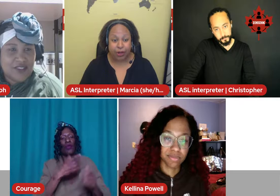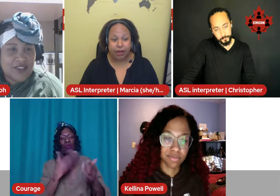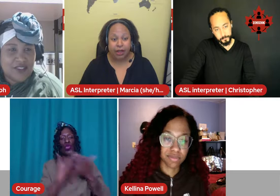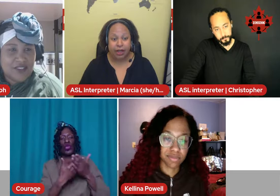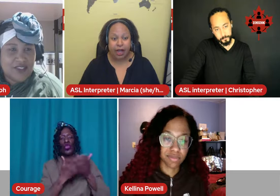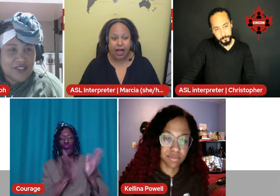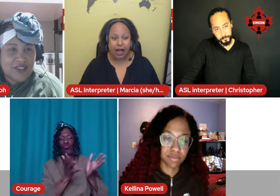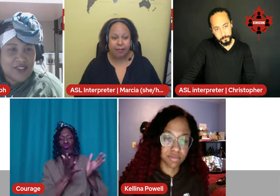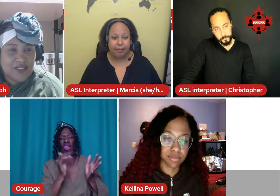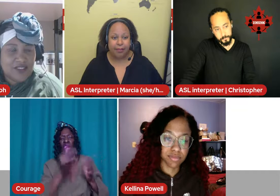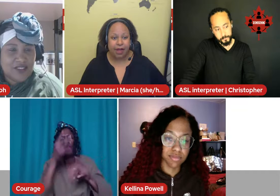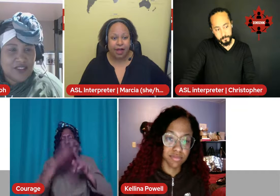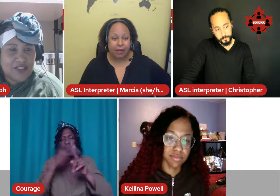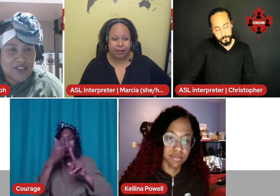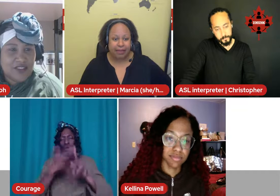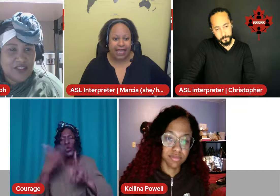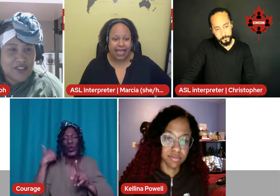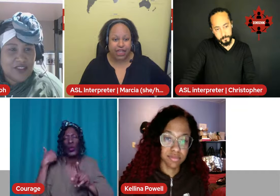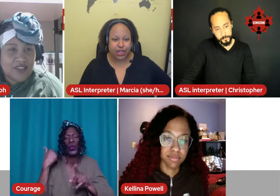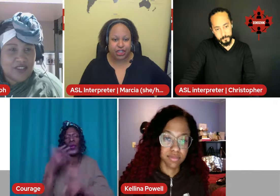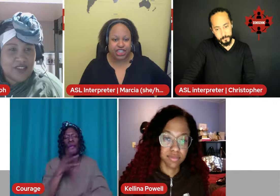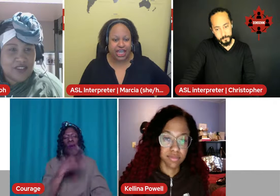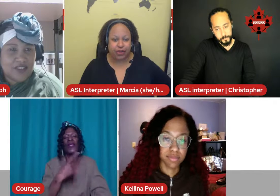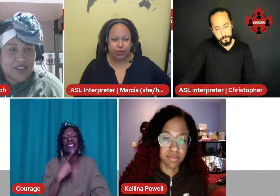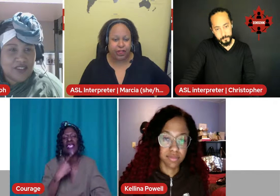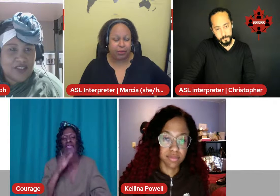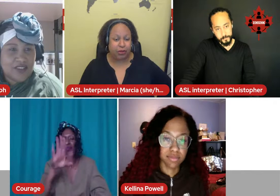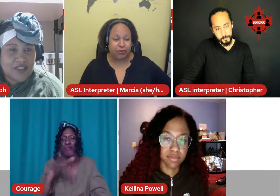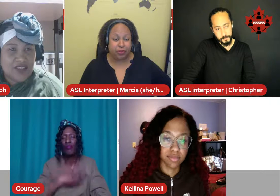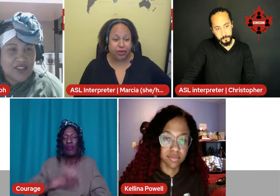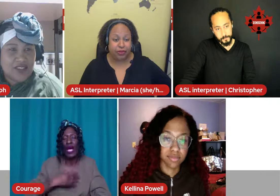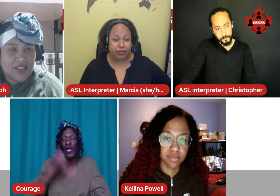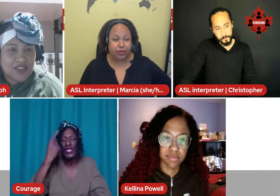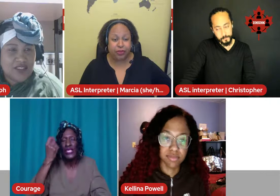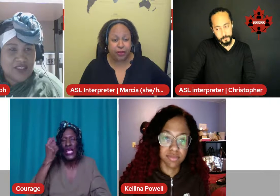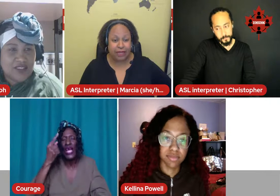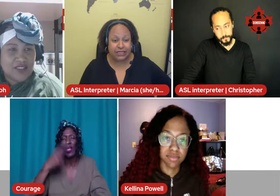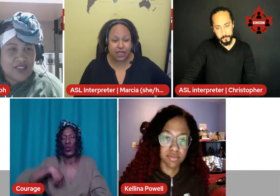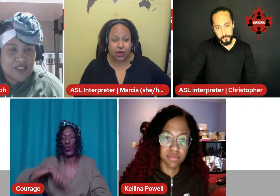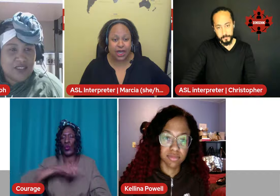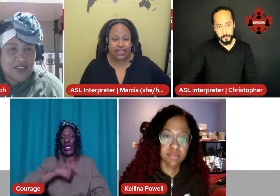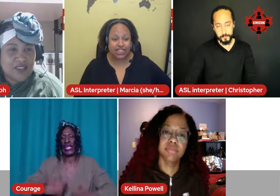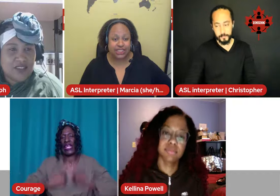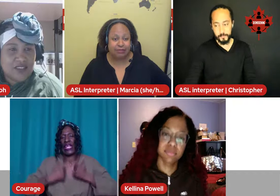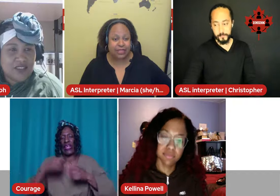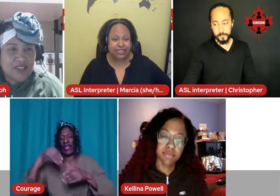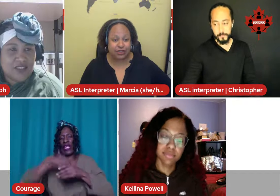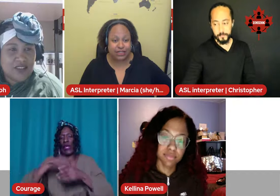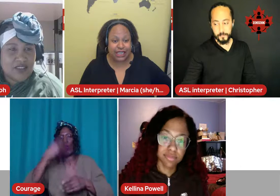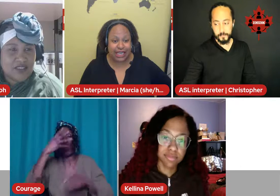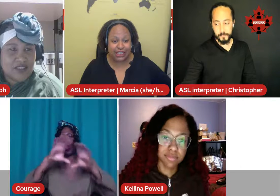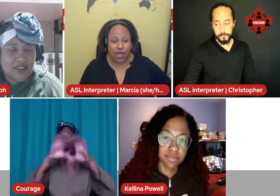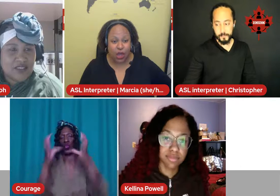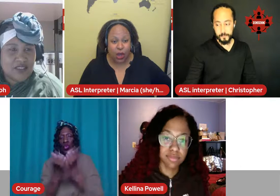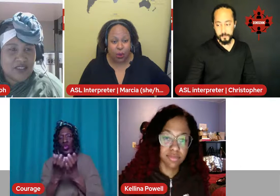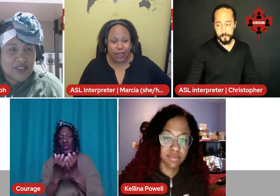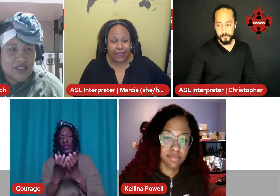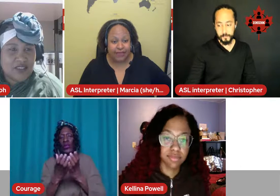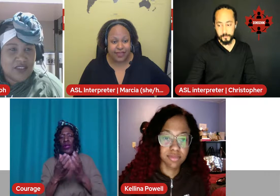my mom and I had a good chat only about three or two or three months ago. And she said, please understand, we live